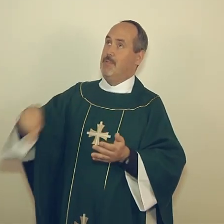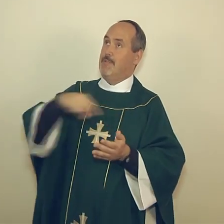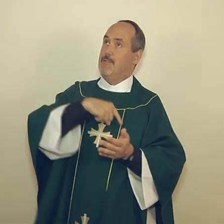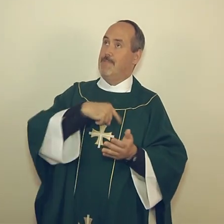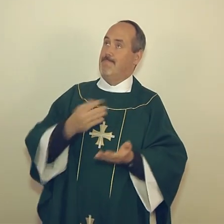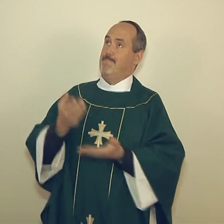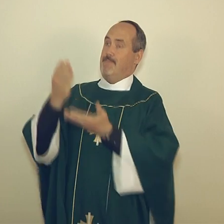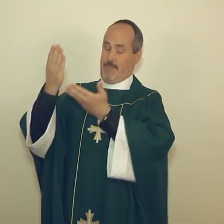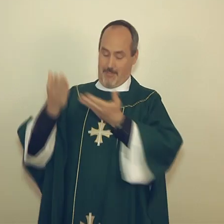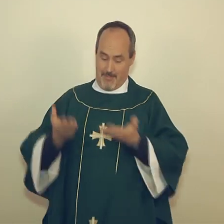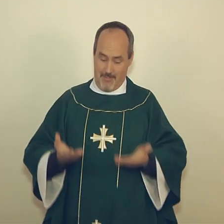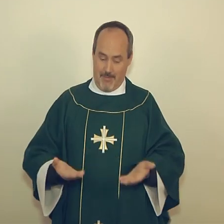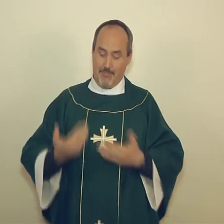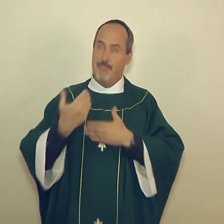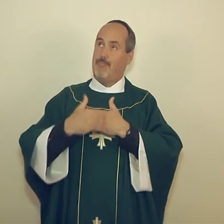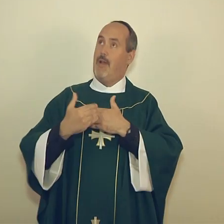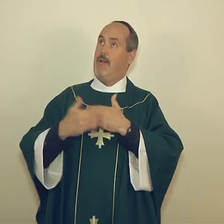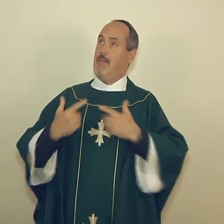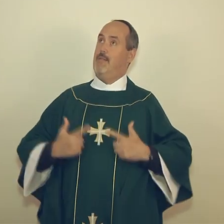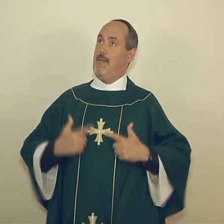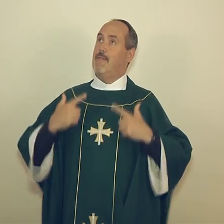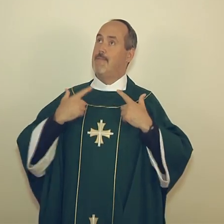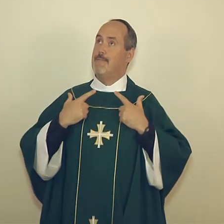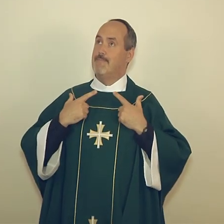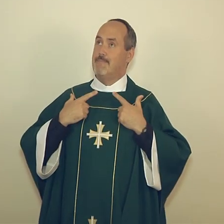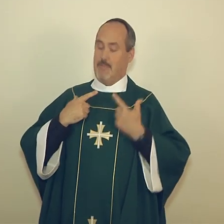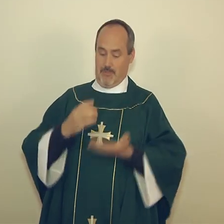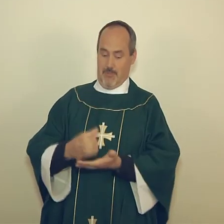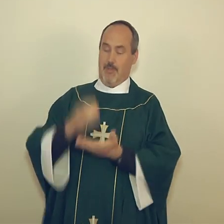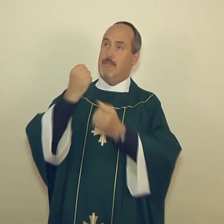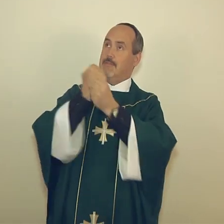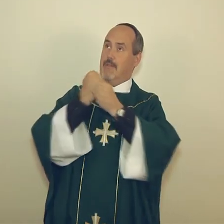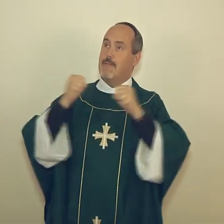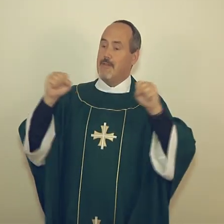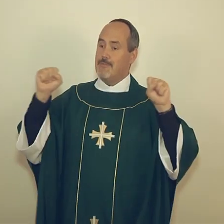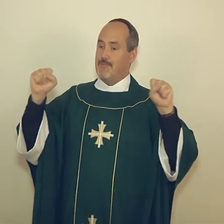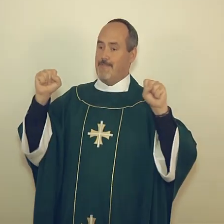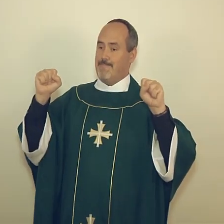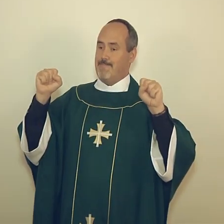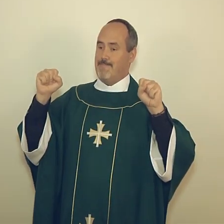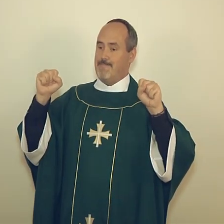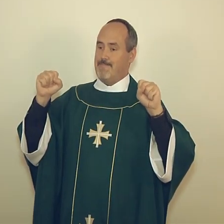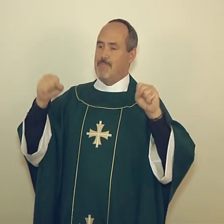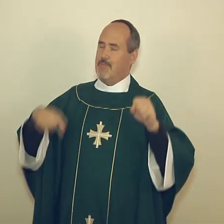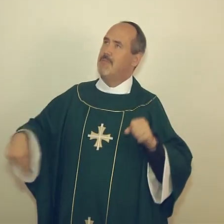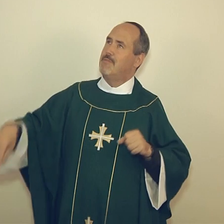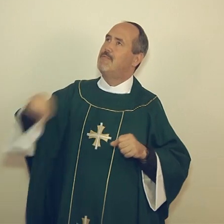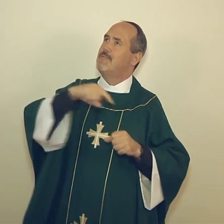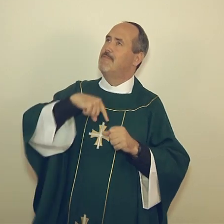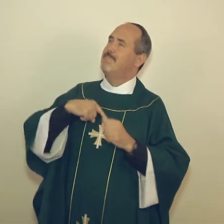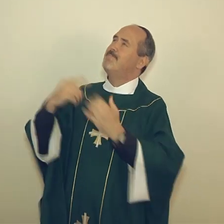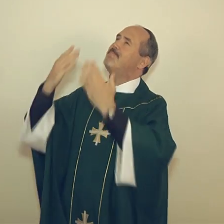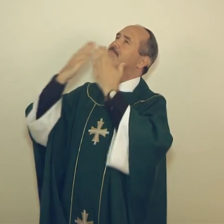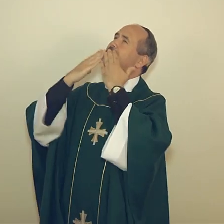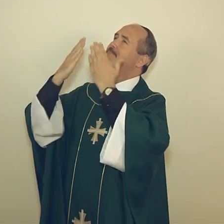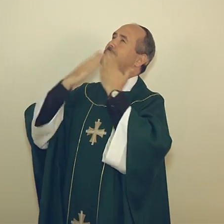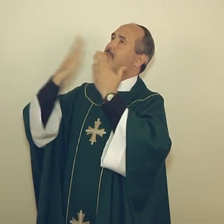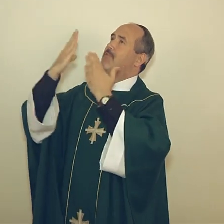we offer you, the bread of life and the chalice of salvation, giving thanks